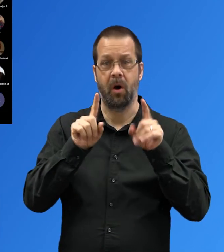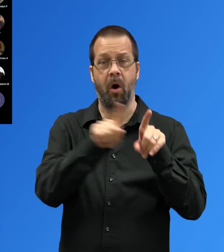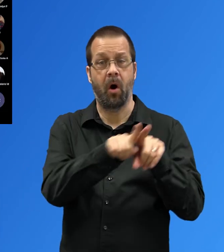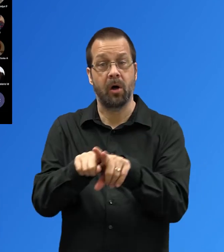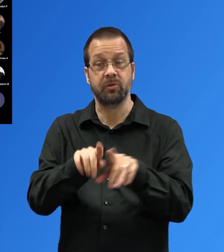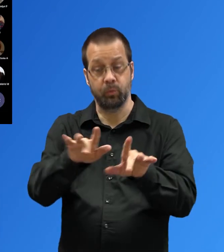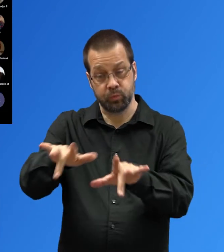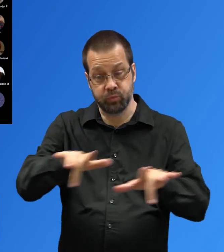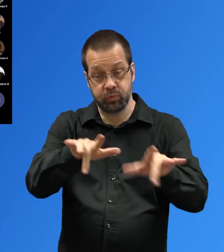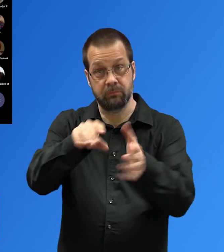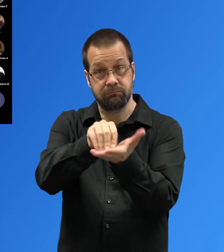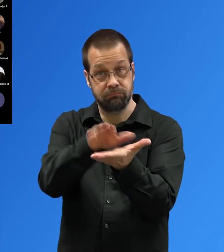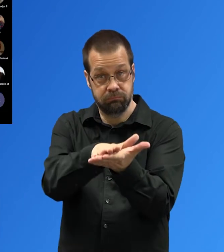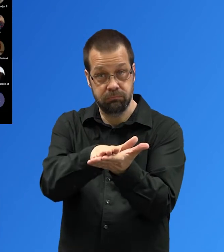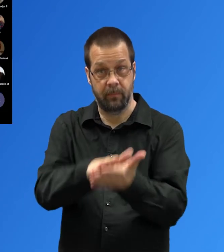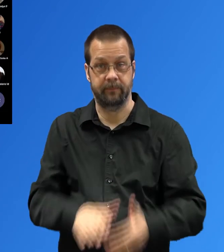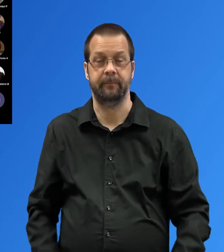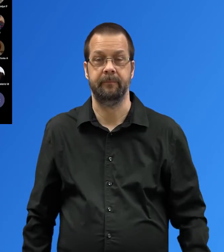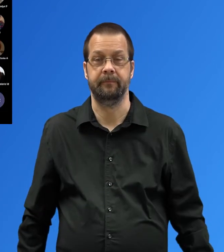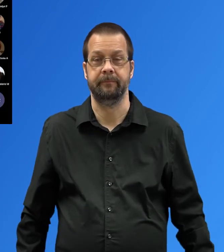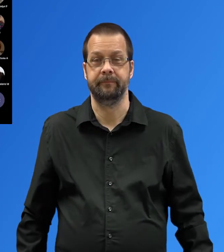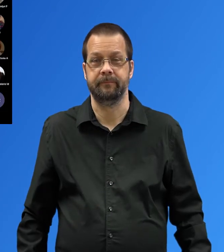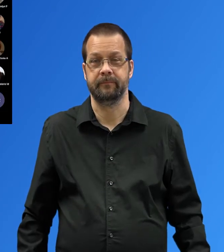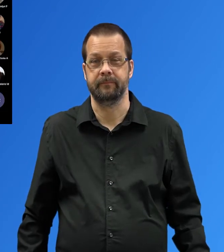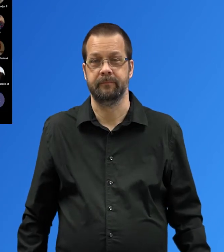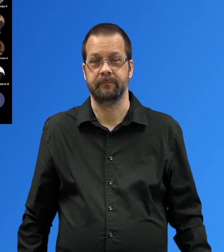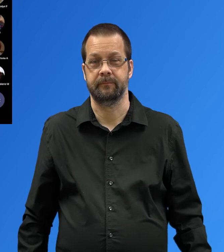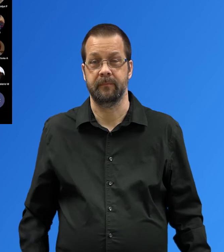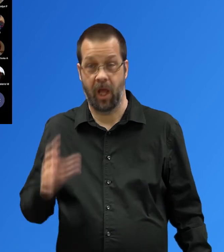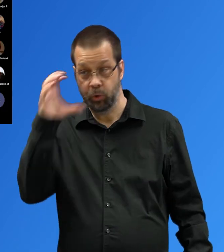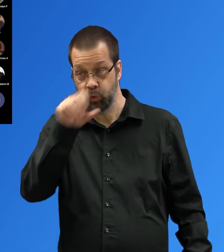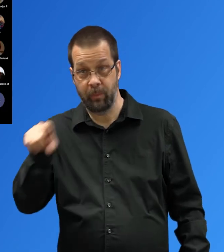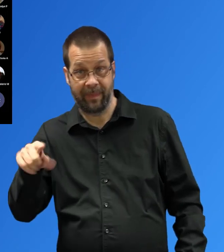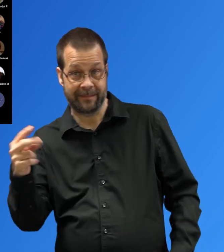Do not assume everyone can see your slides, hear you, or understand